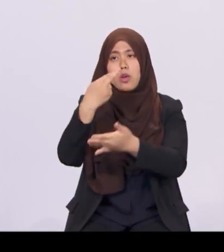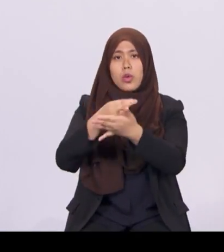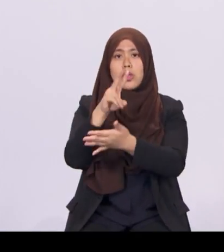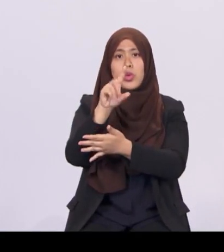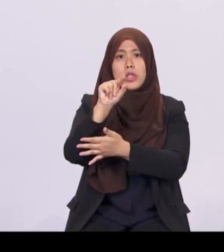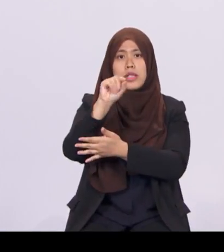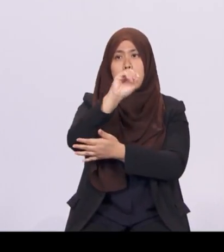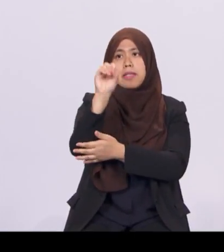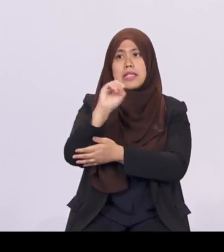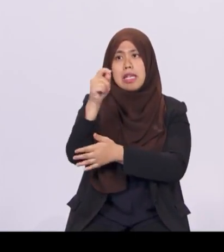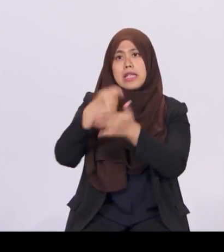,000.